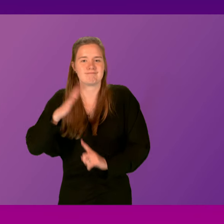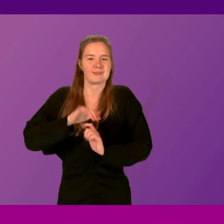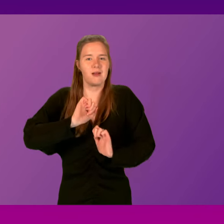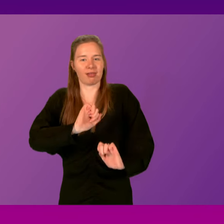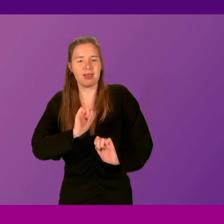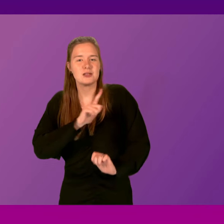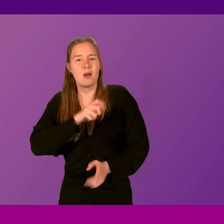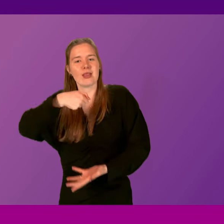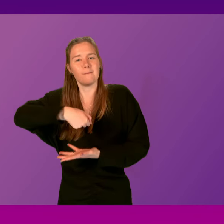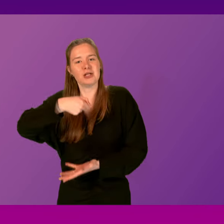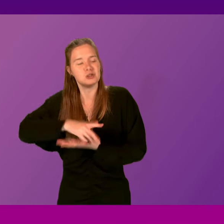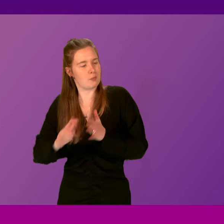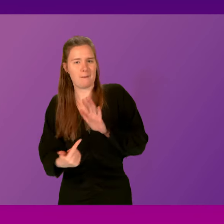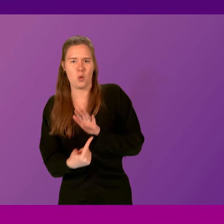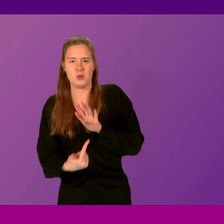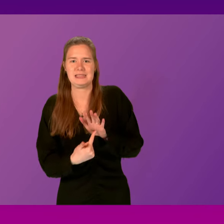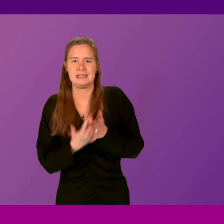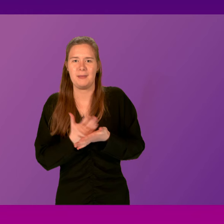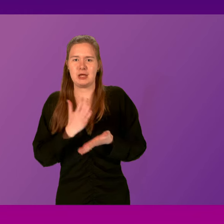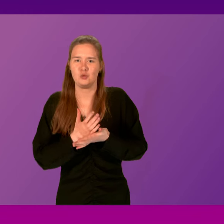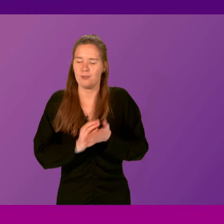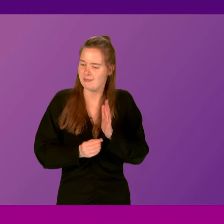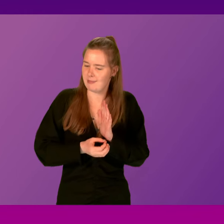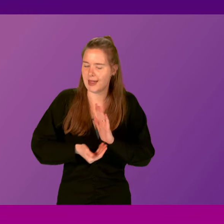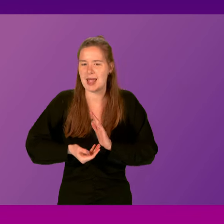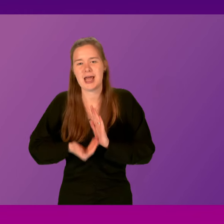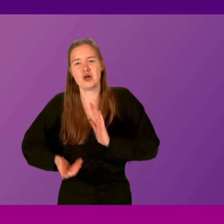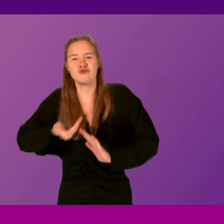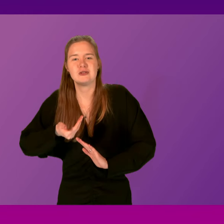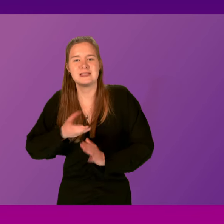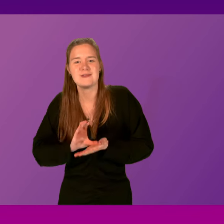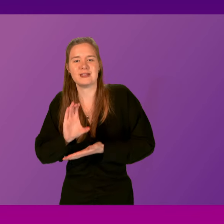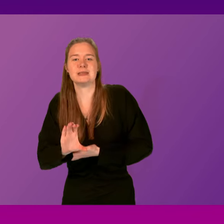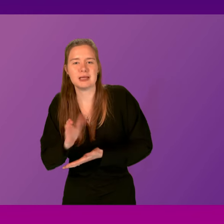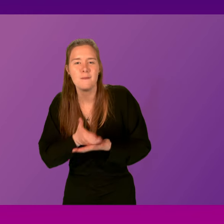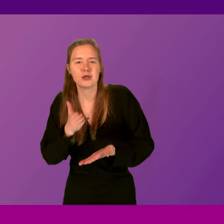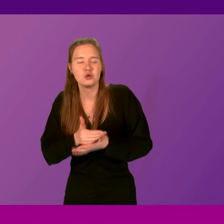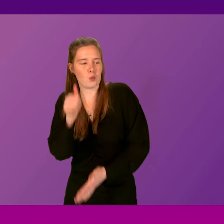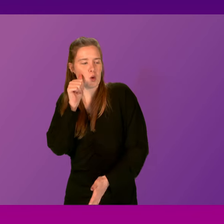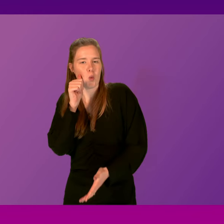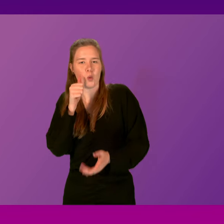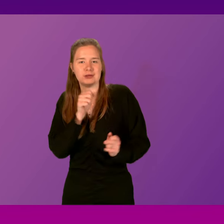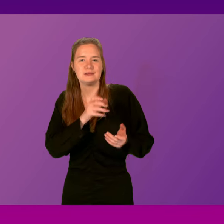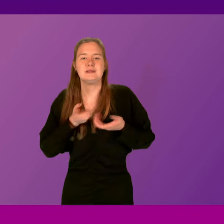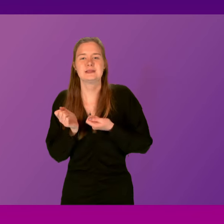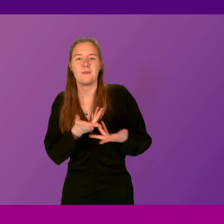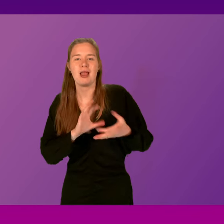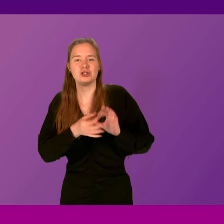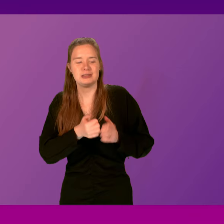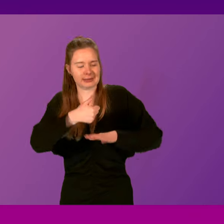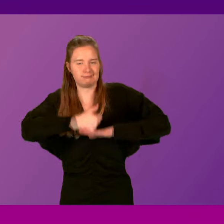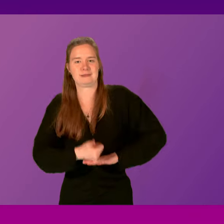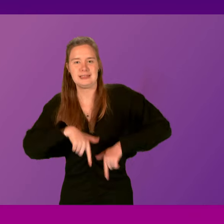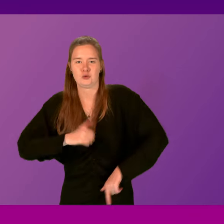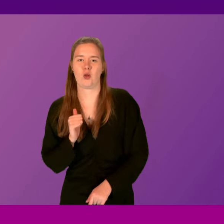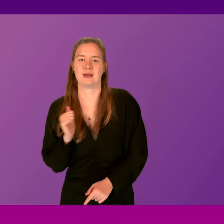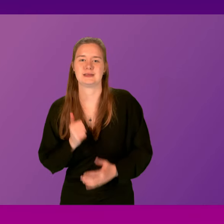that's why the budget, of course, was so important in terms of increased investment to allow to ensure that we have supply chains anchored here in Scotland.